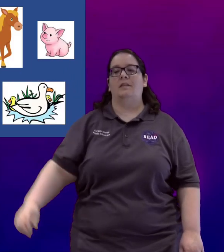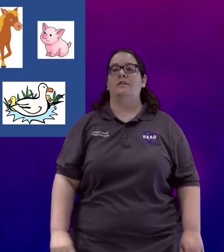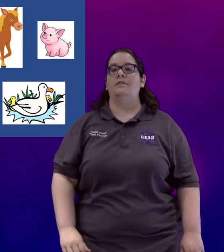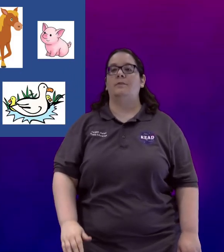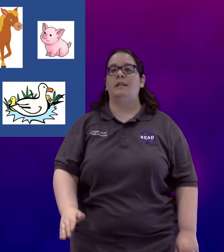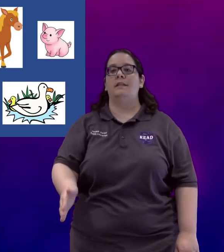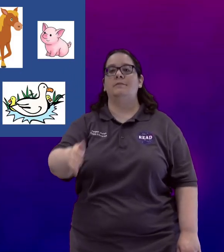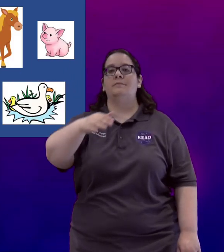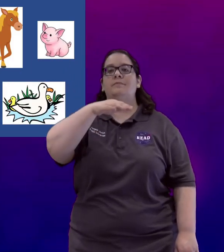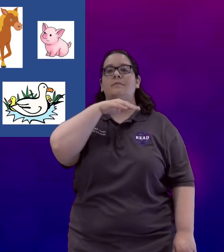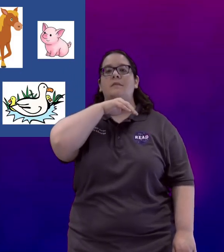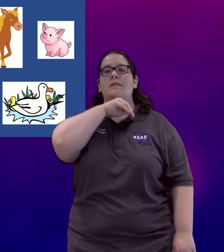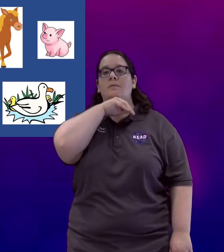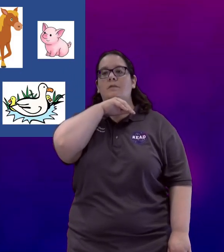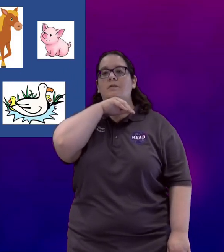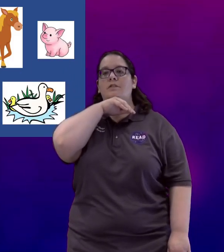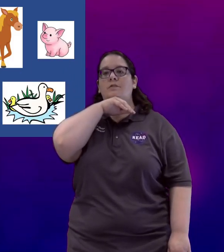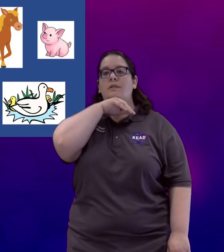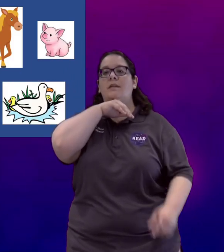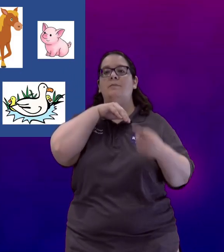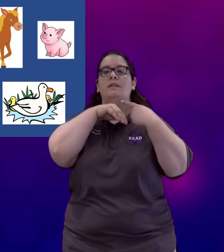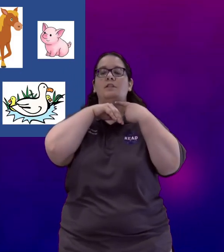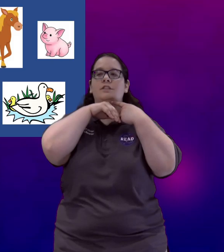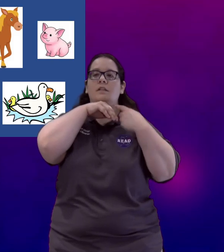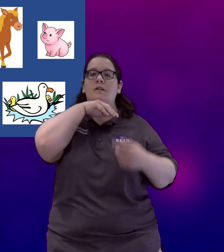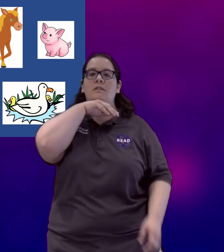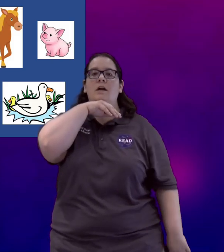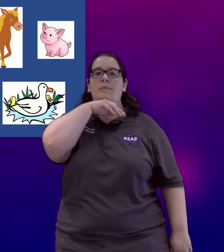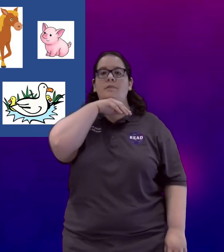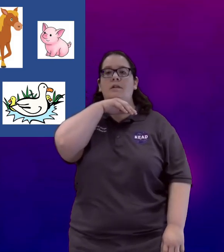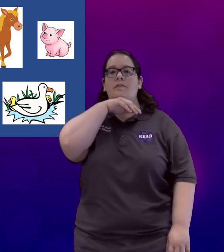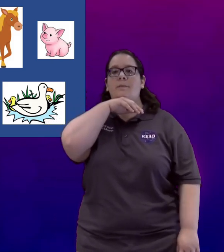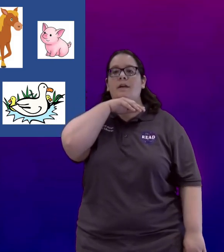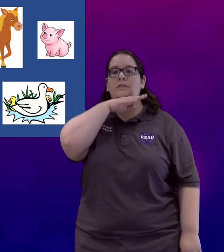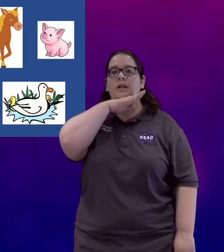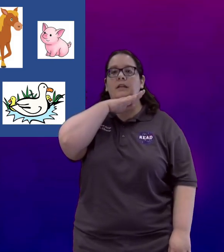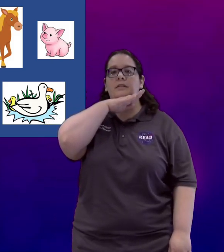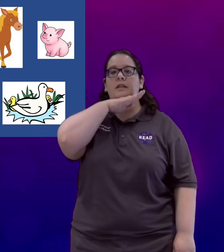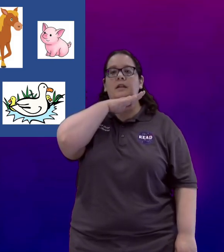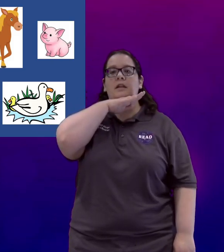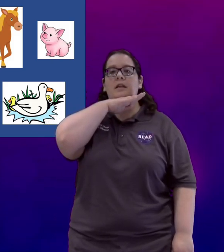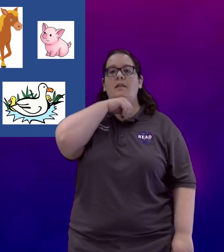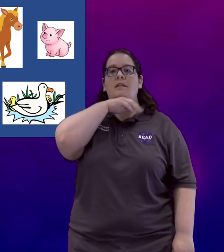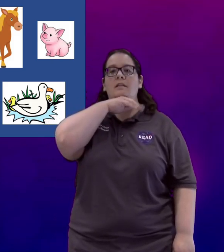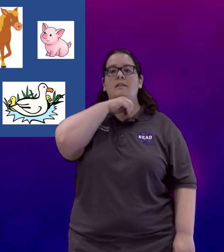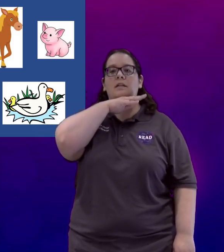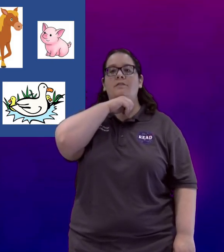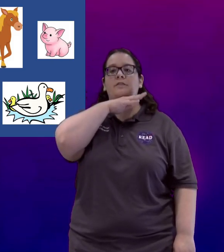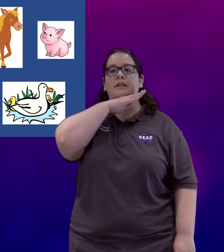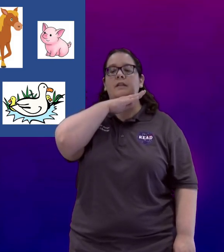For a pig. We're going to again place our chin on top of the back of our hand and then kind of flick it